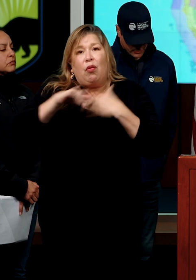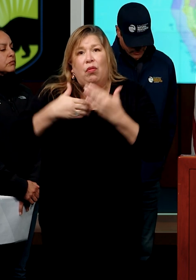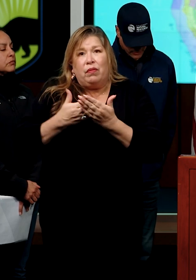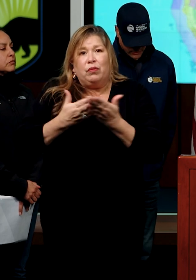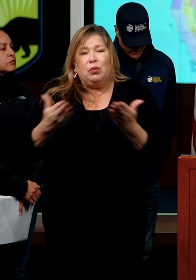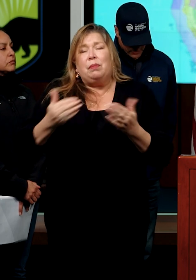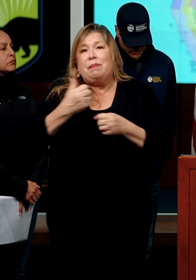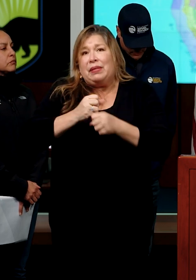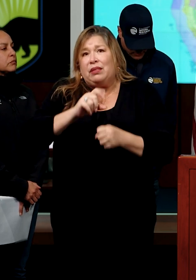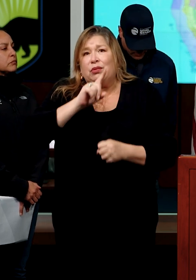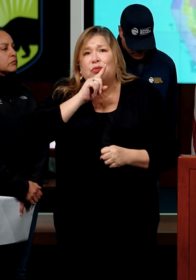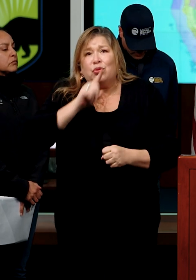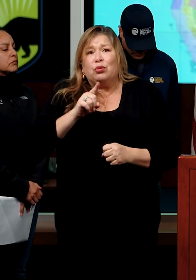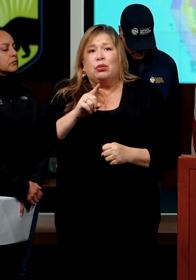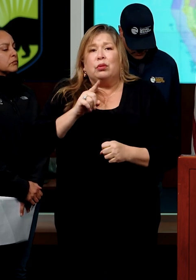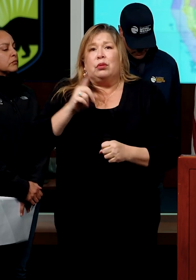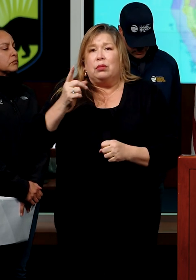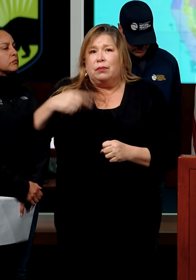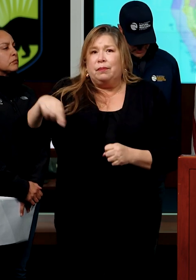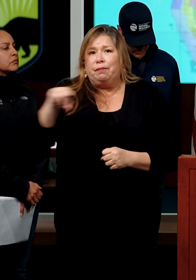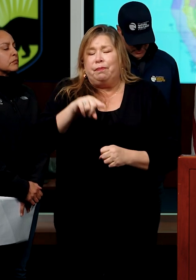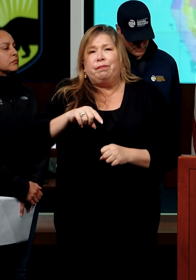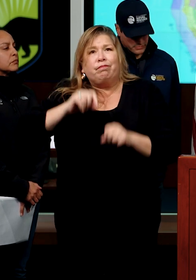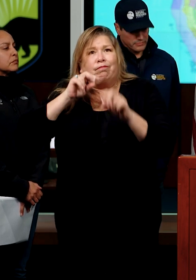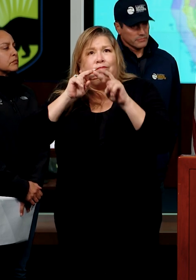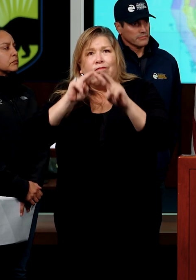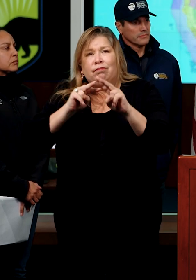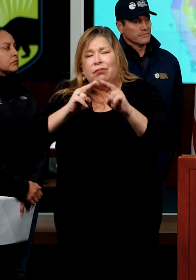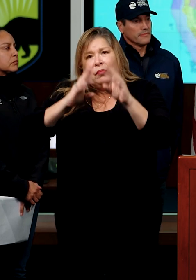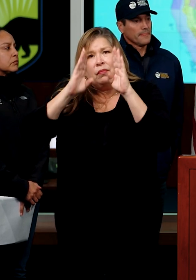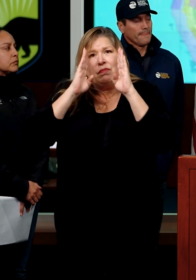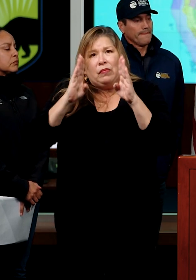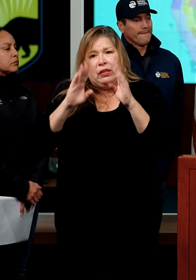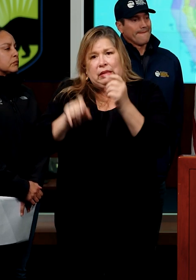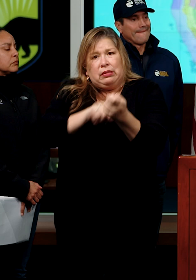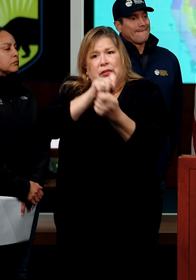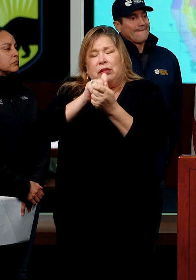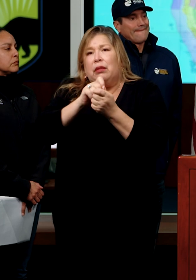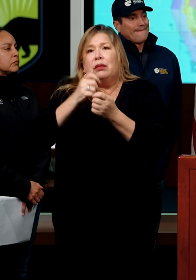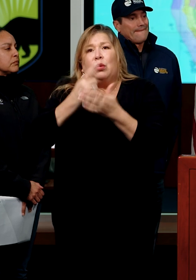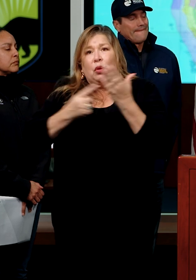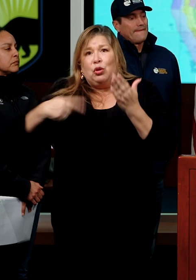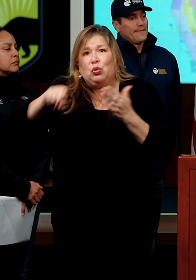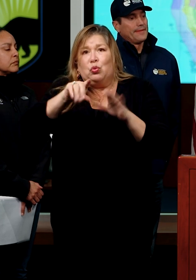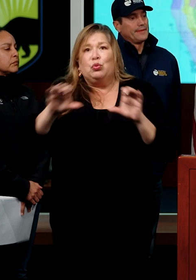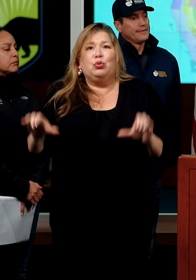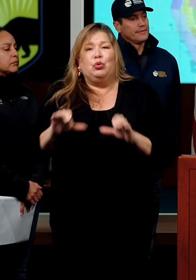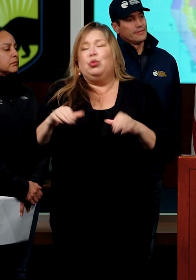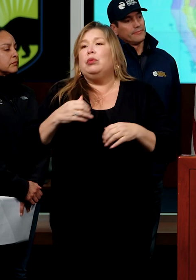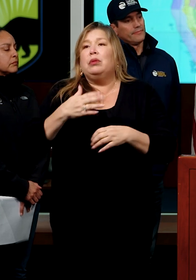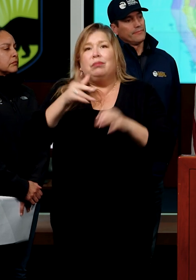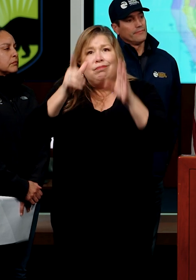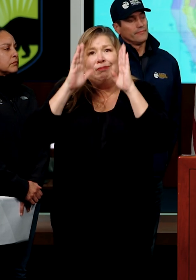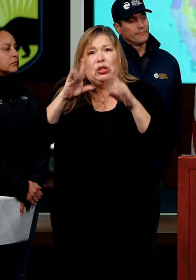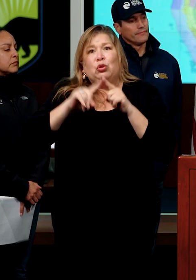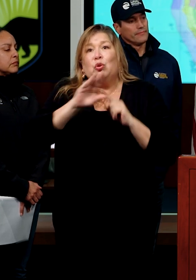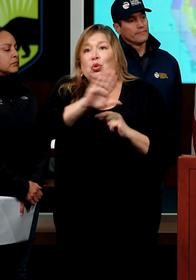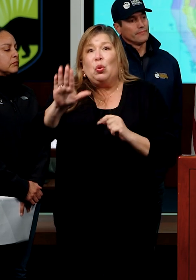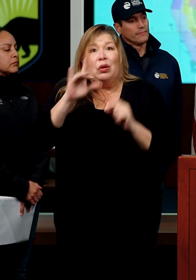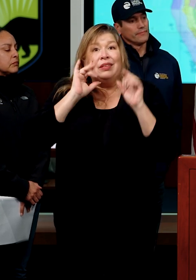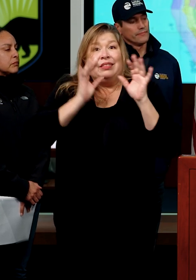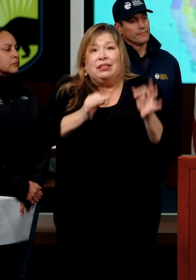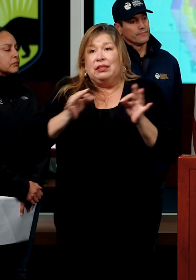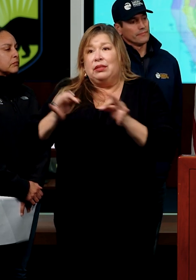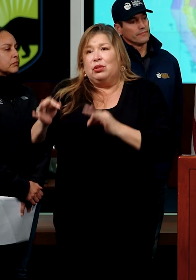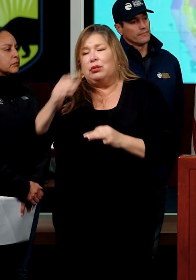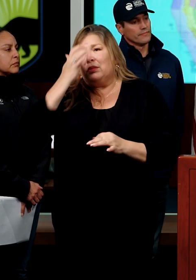ensure that folks are being vigilant about what they do and the decisions that they make. And if